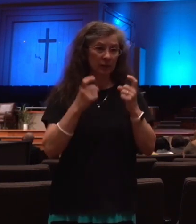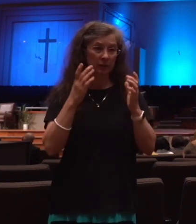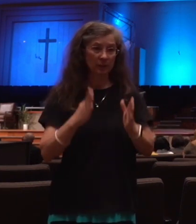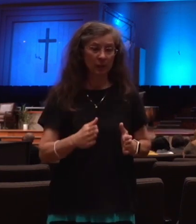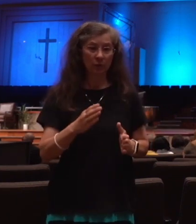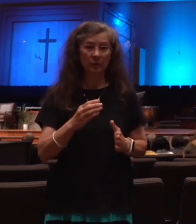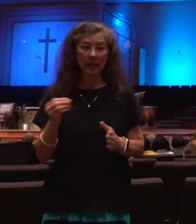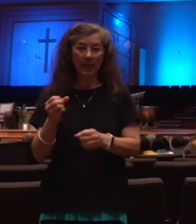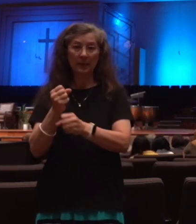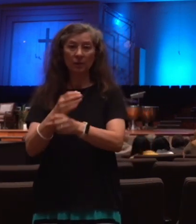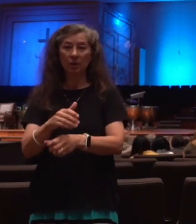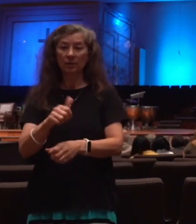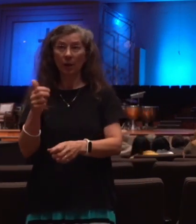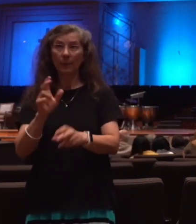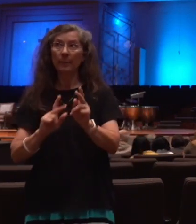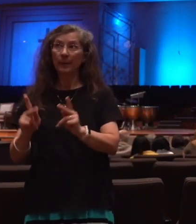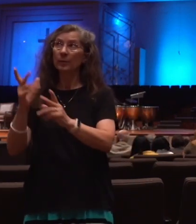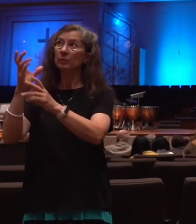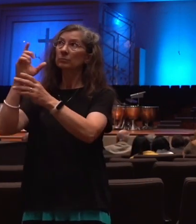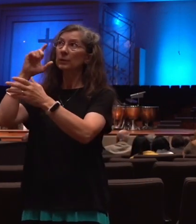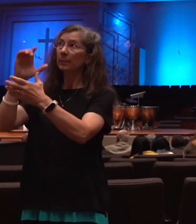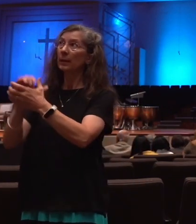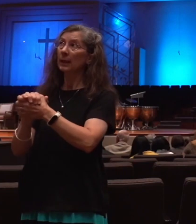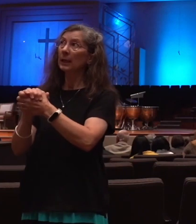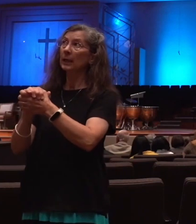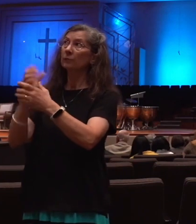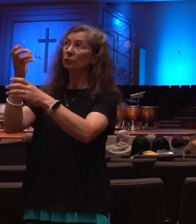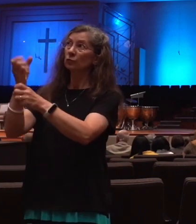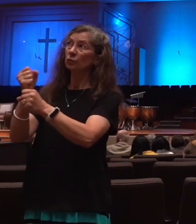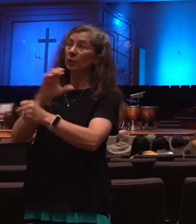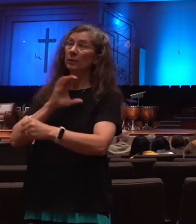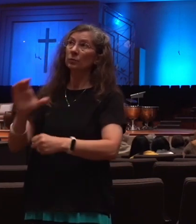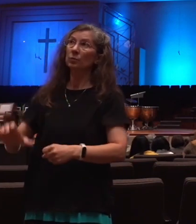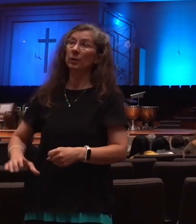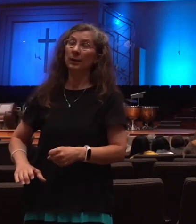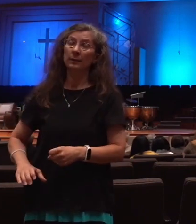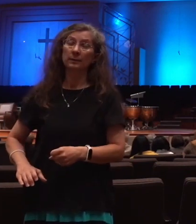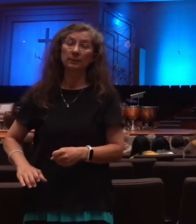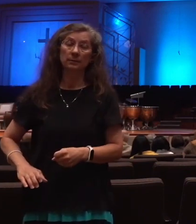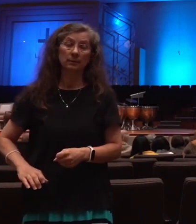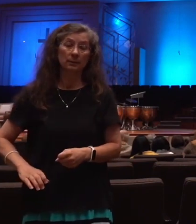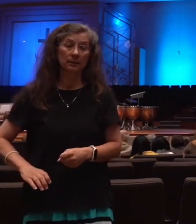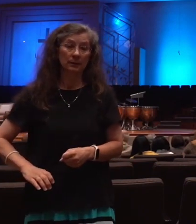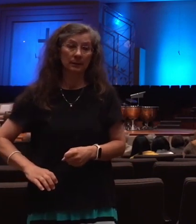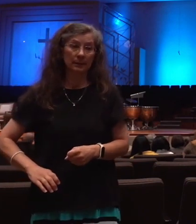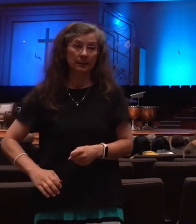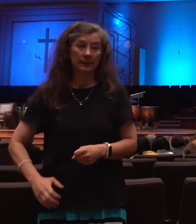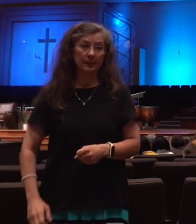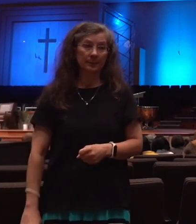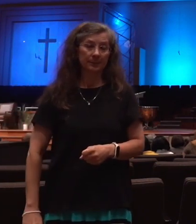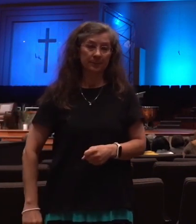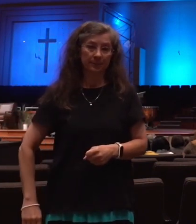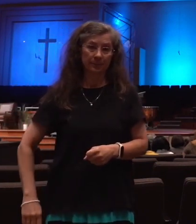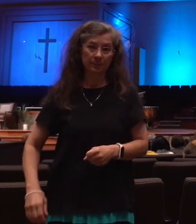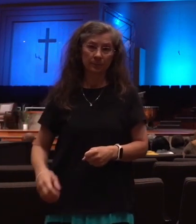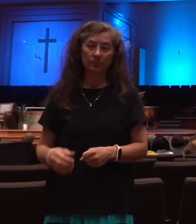and faith. The tribulation will be God's ultimate illustration of the truth found in Romans 11, 22.